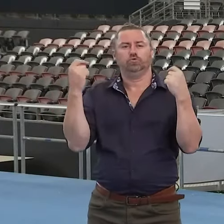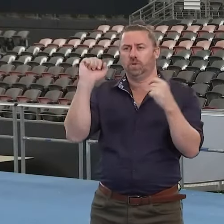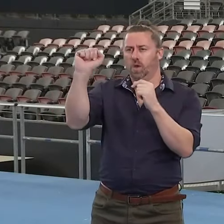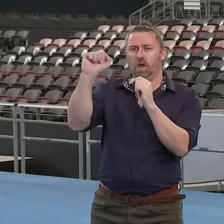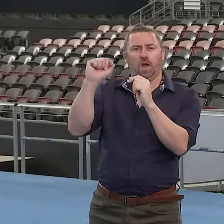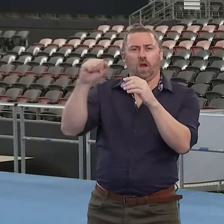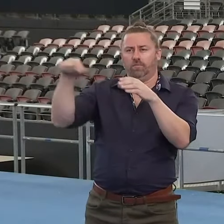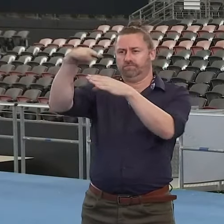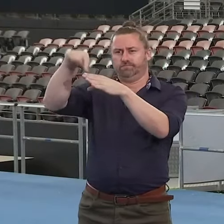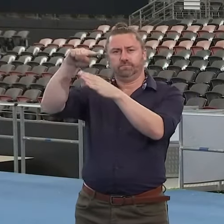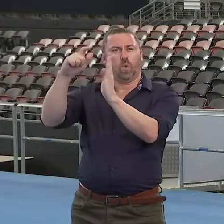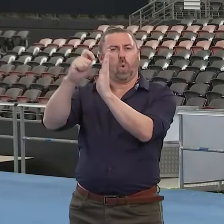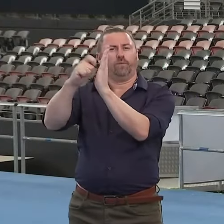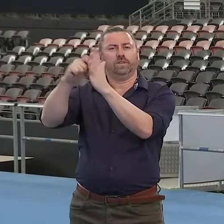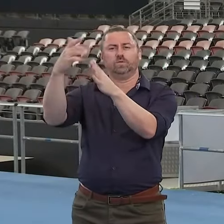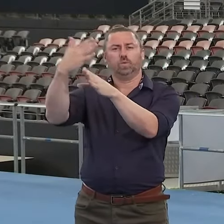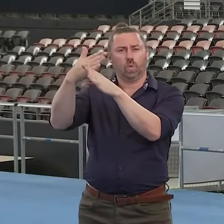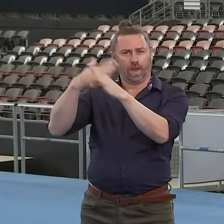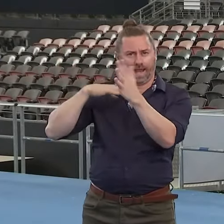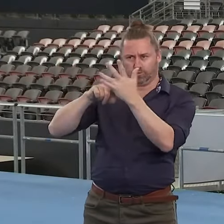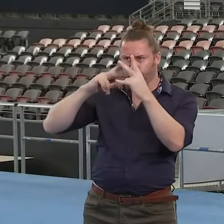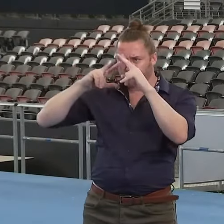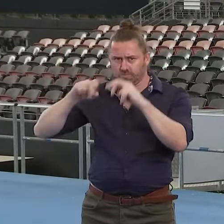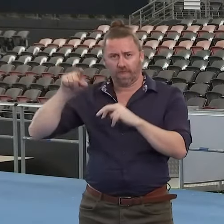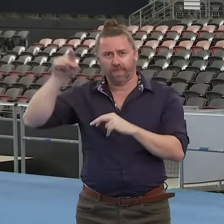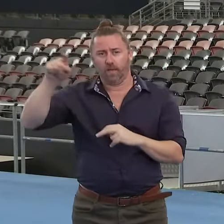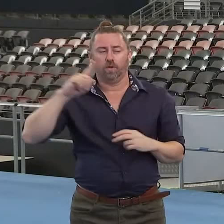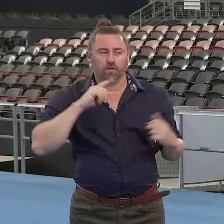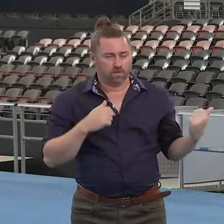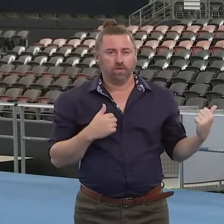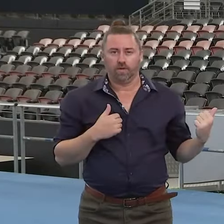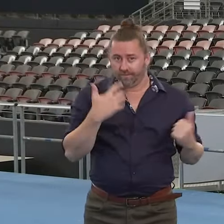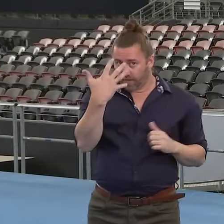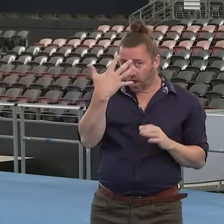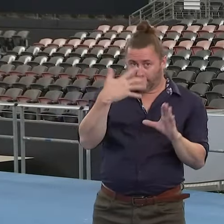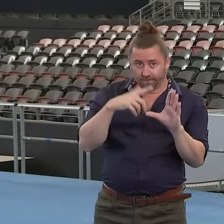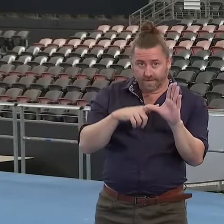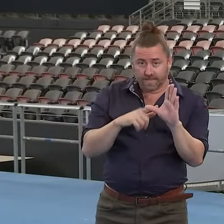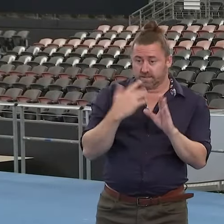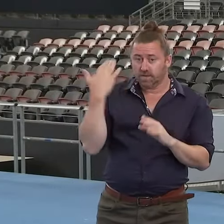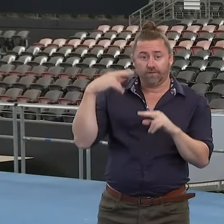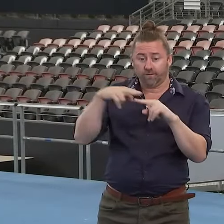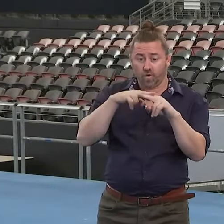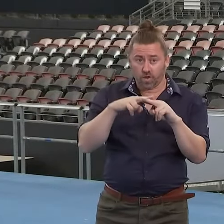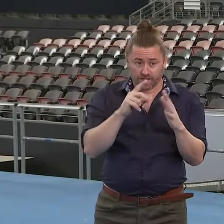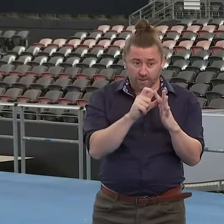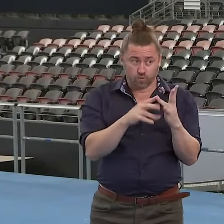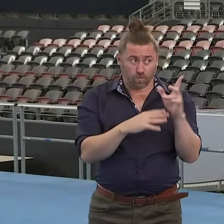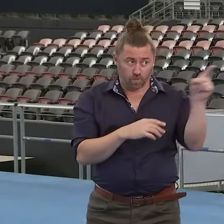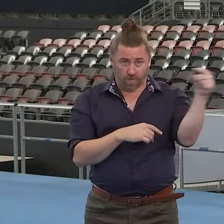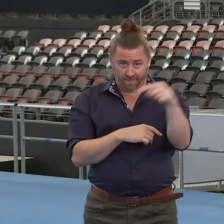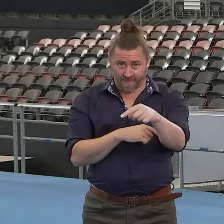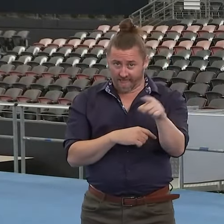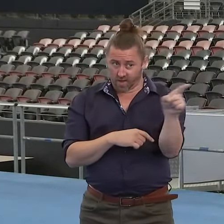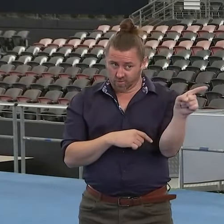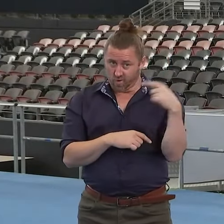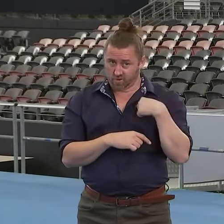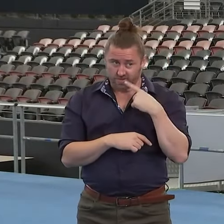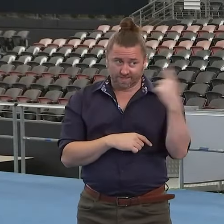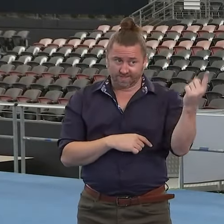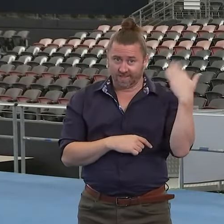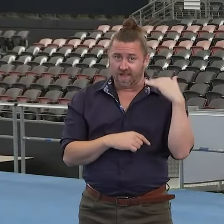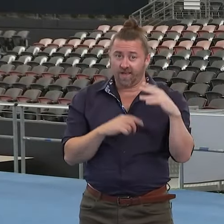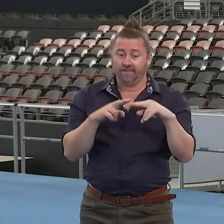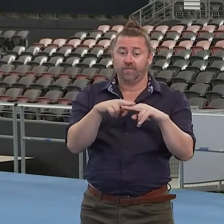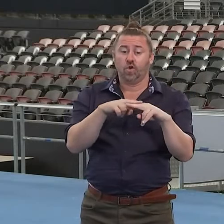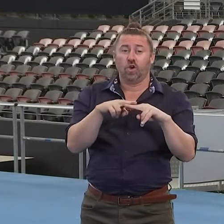Well, let me say very clearly, there has been a thorough review. The five years statutory review, as I said on Friday, Dominique, and you were at the press conference, I said very clearly on